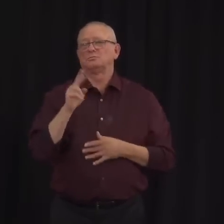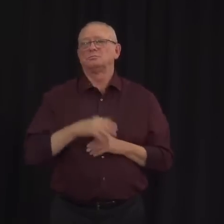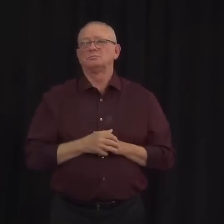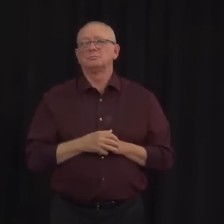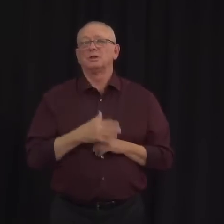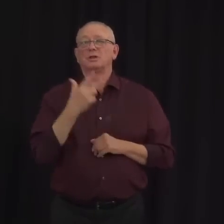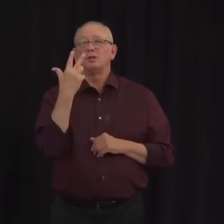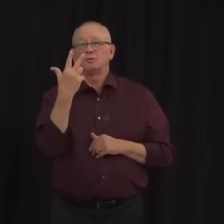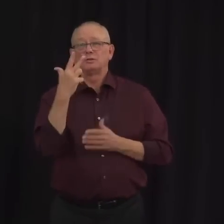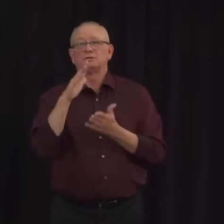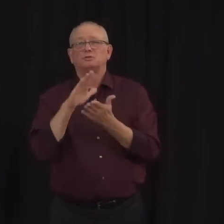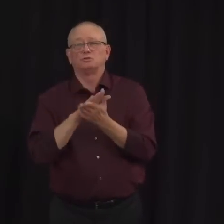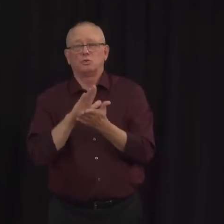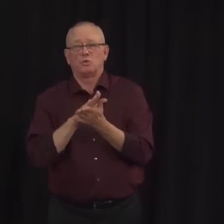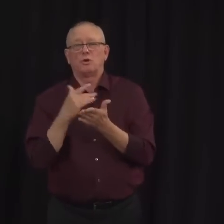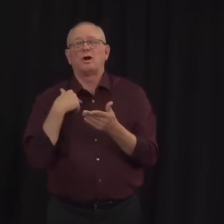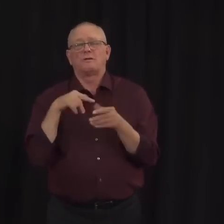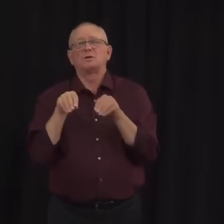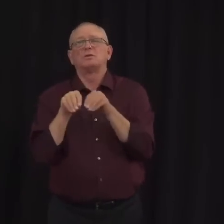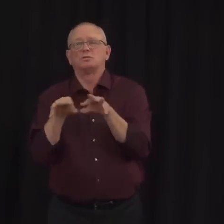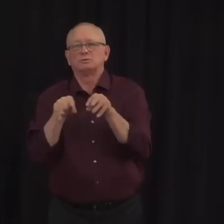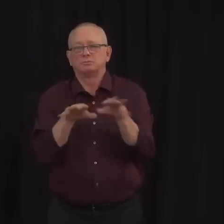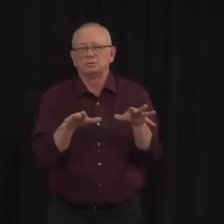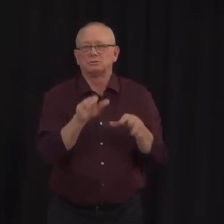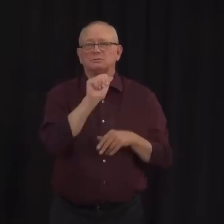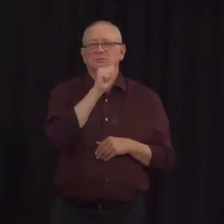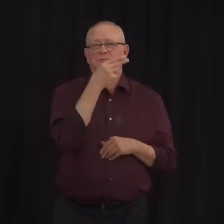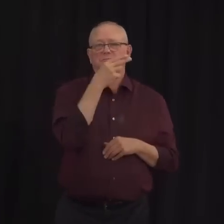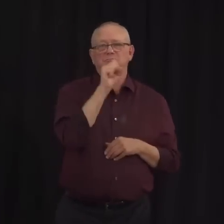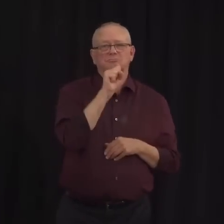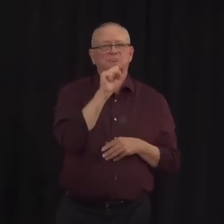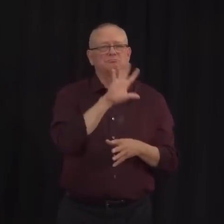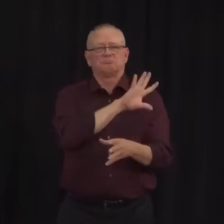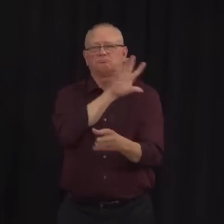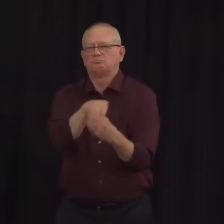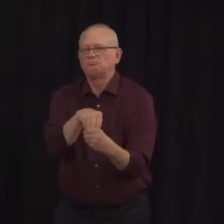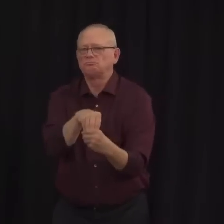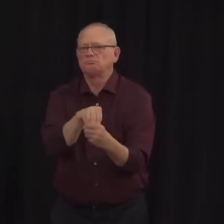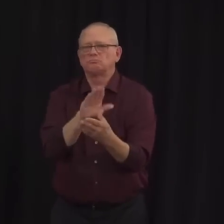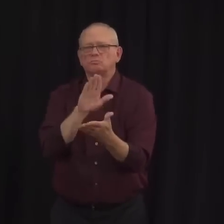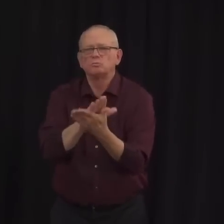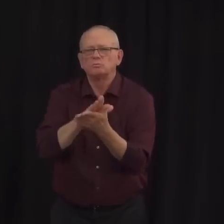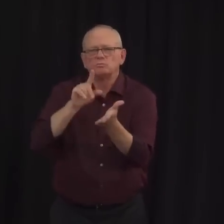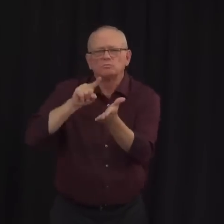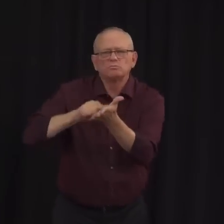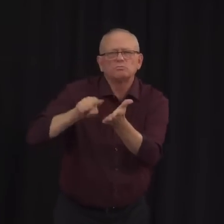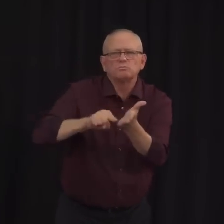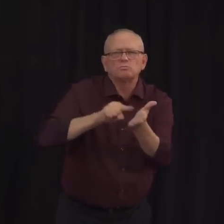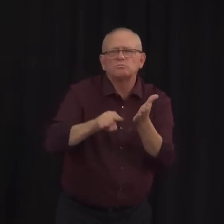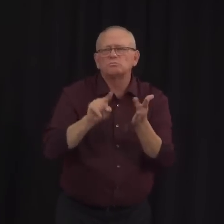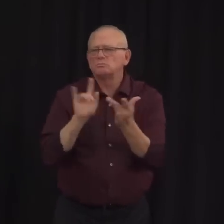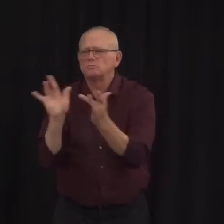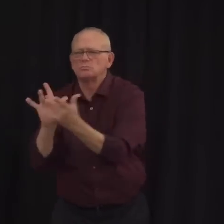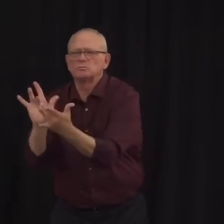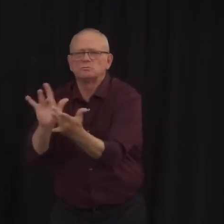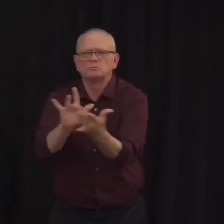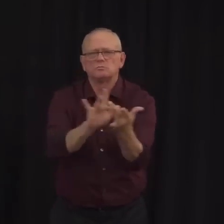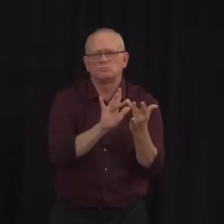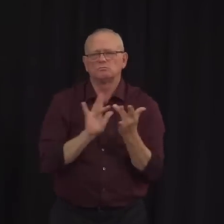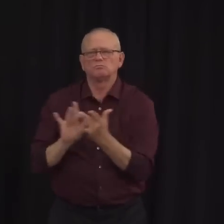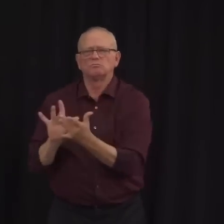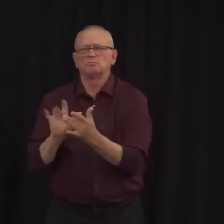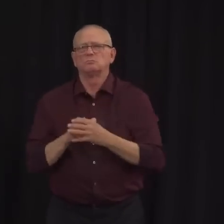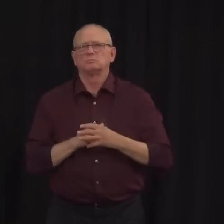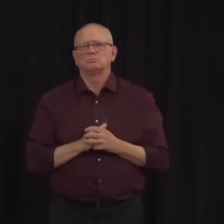and Alberta Health Services is working closely with these schools to investigate any close contacts. I want to